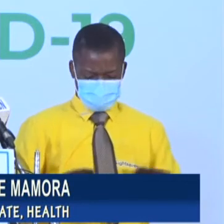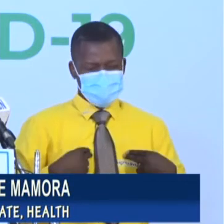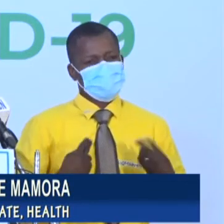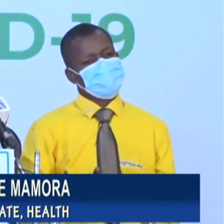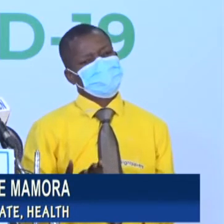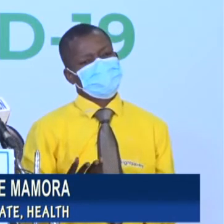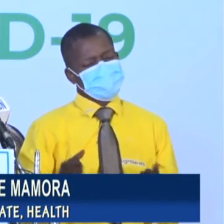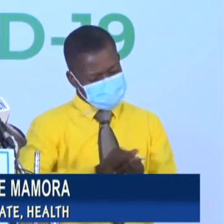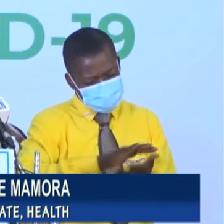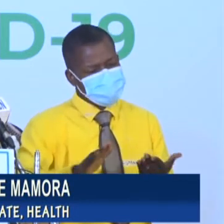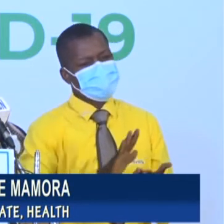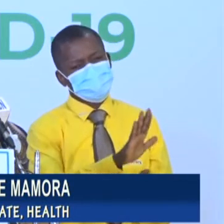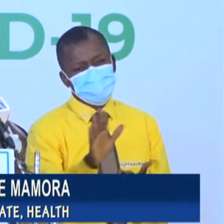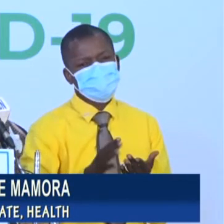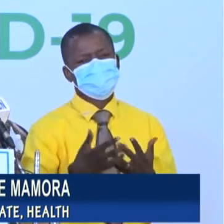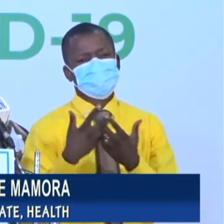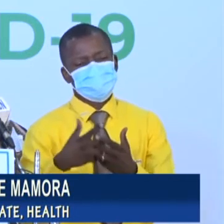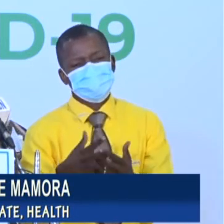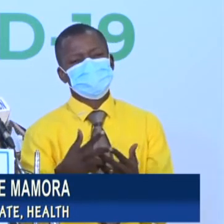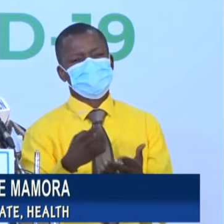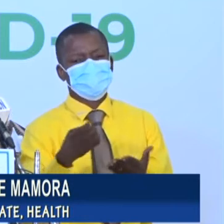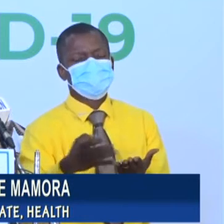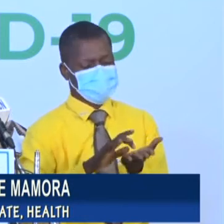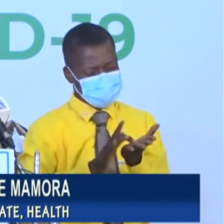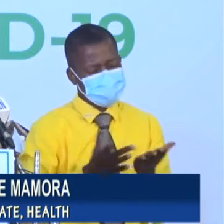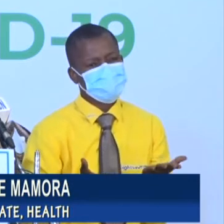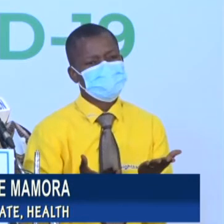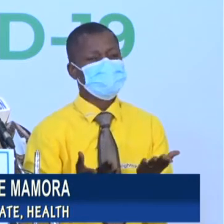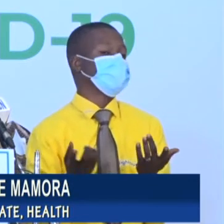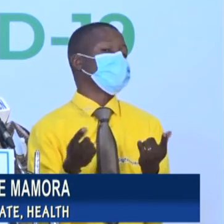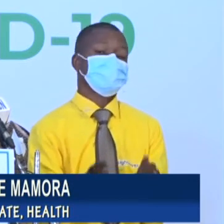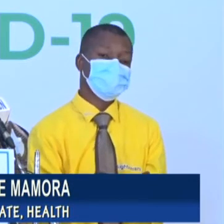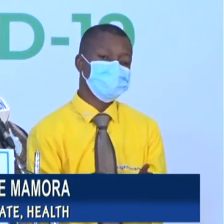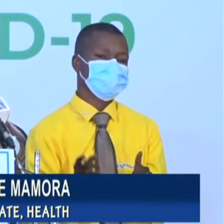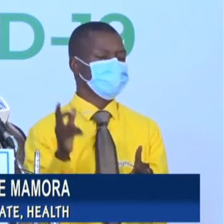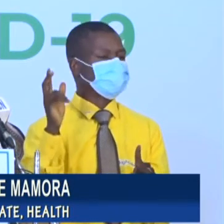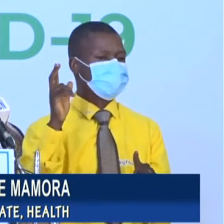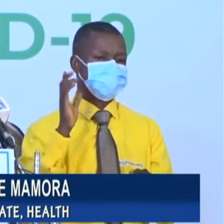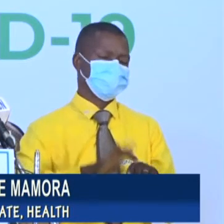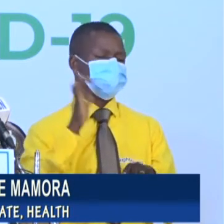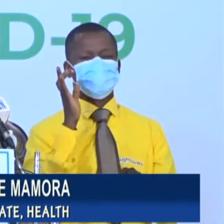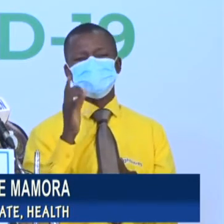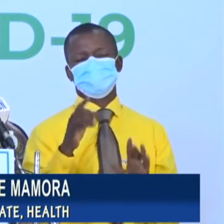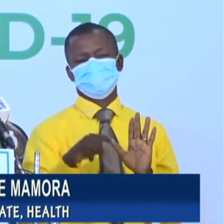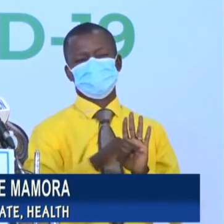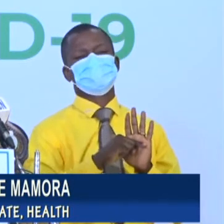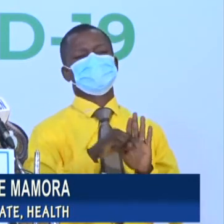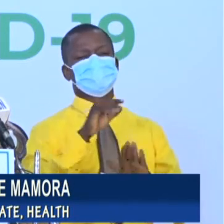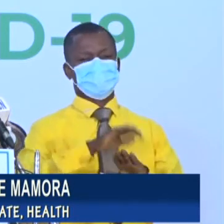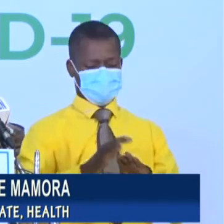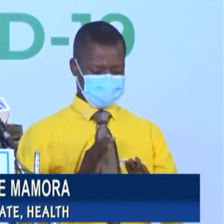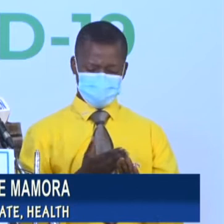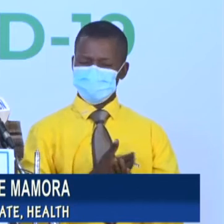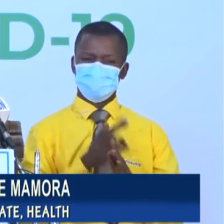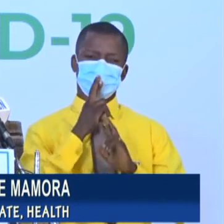Destruction of these items will impact negatively on our response to the present